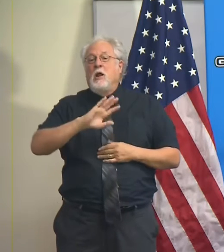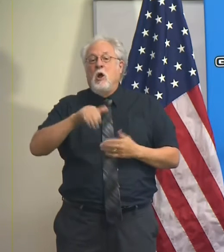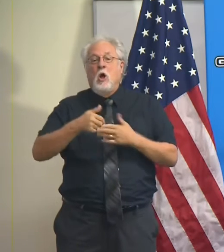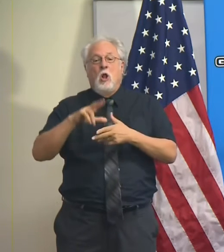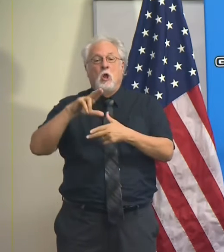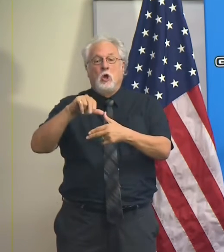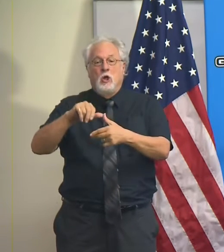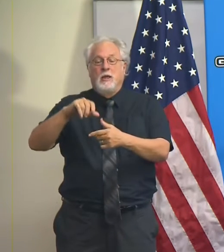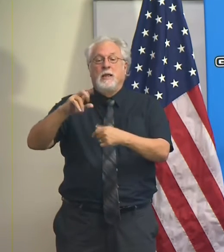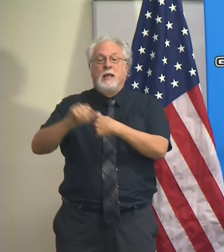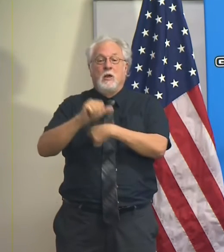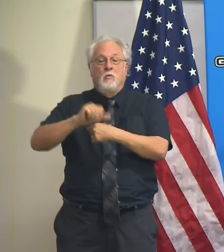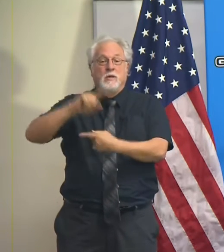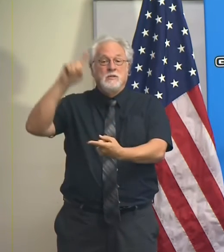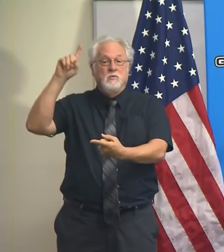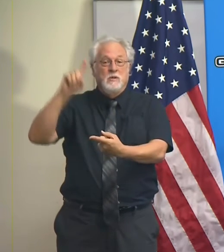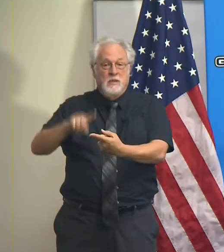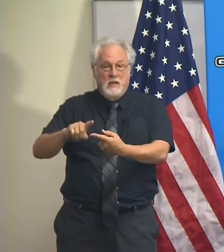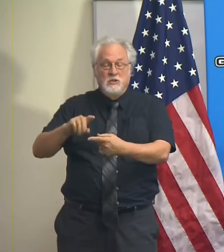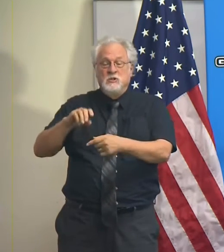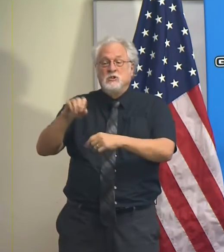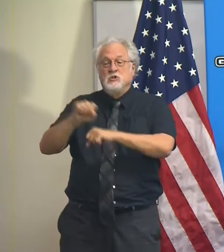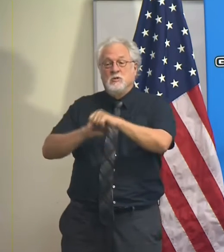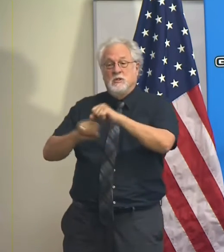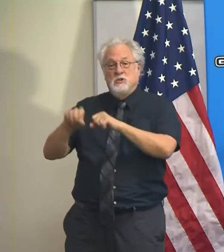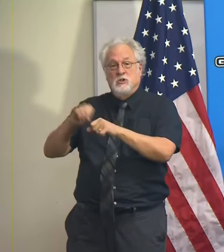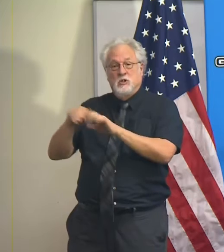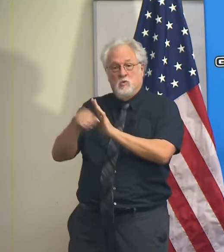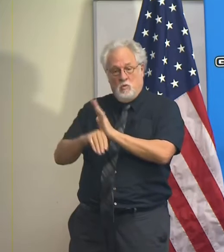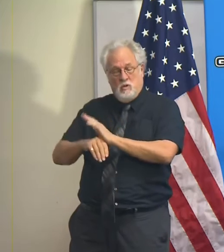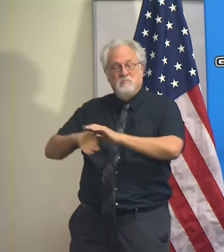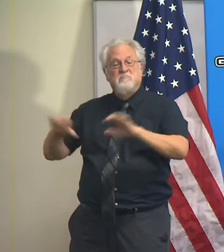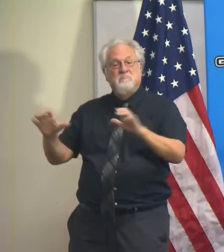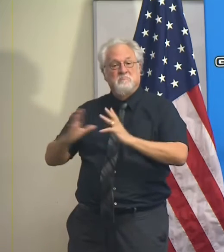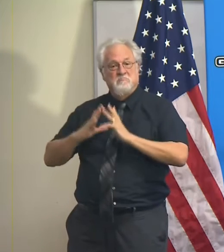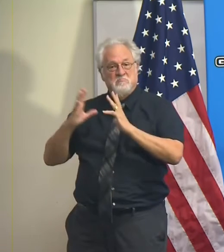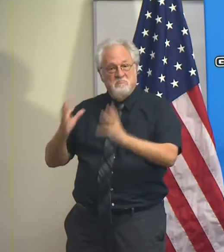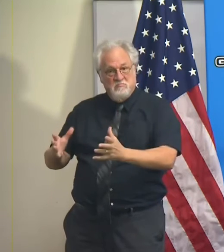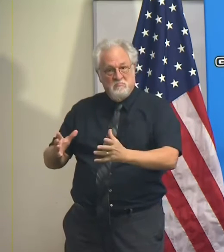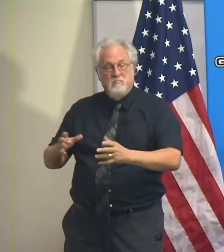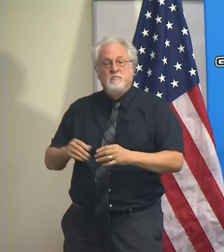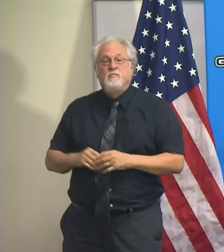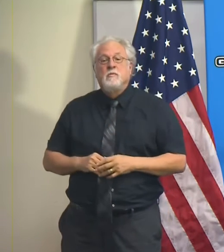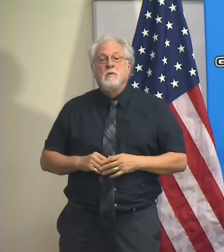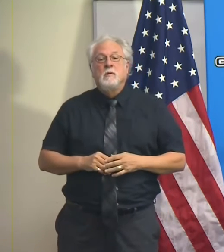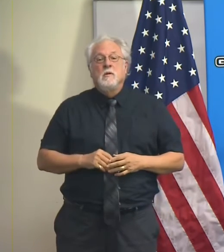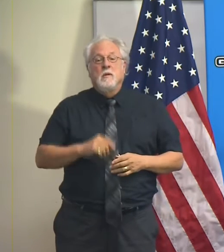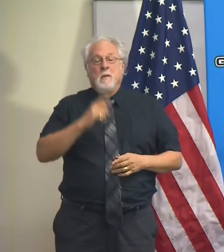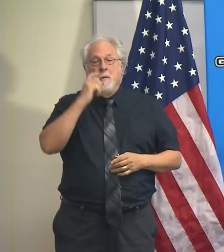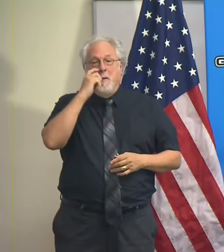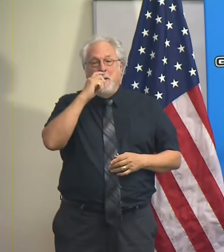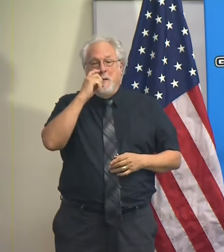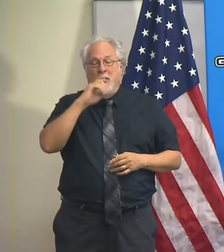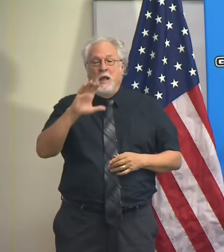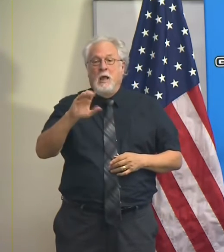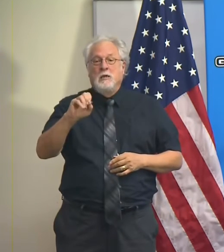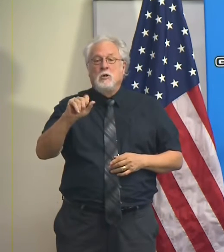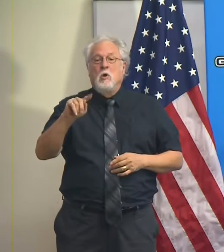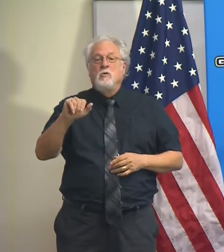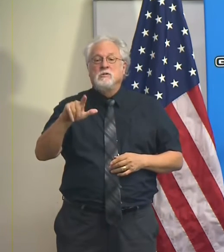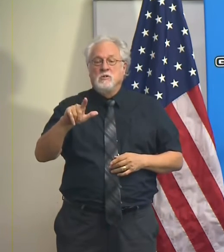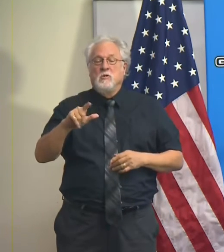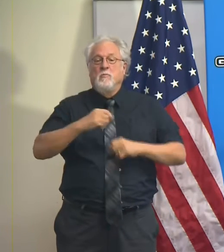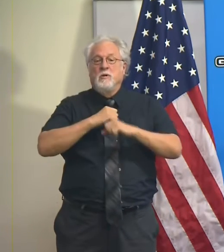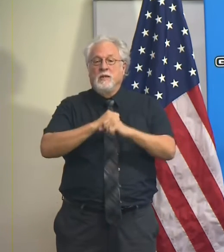hurricane risk reduction structures in the Greater New Orleans area are performing as expected. The Coastal Protection and